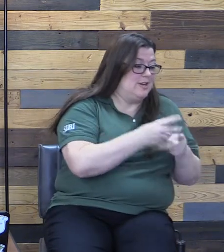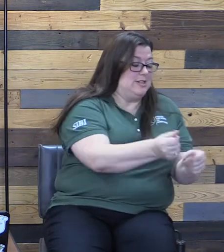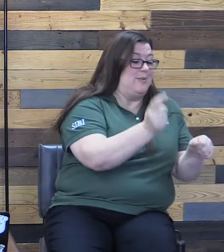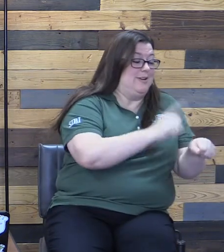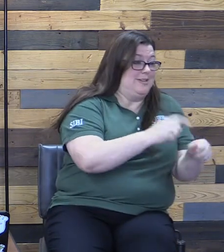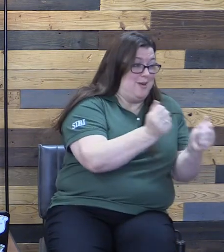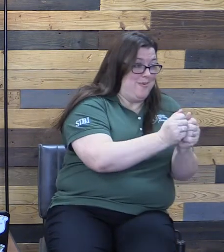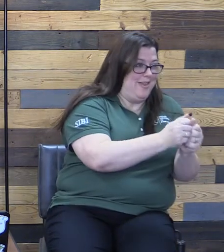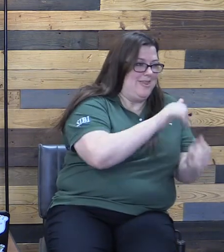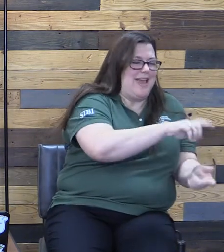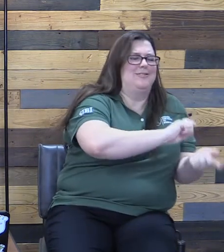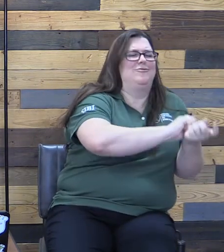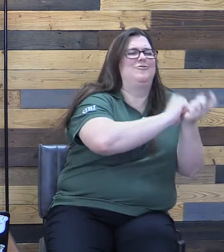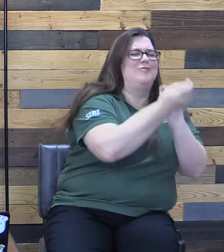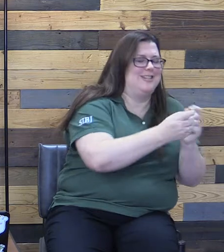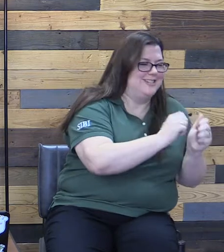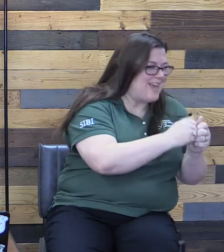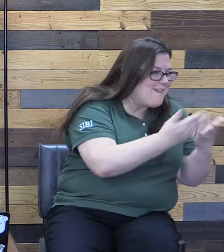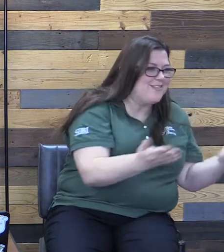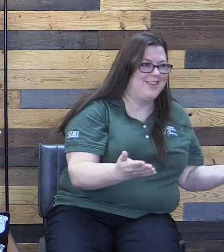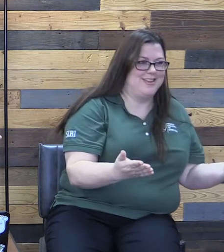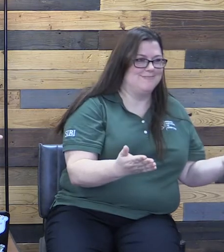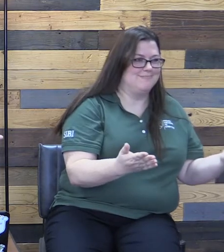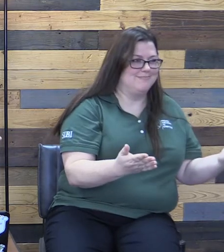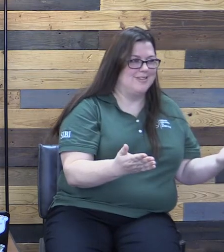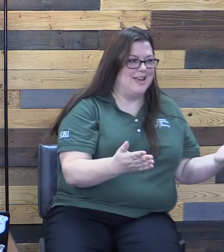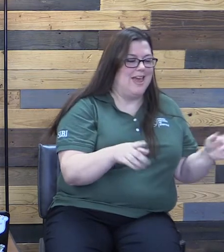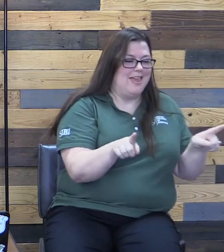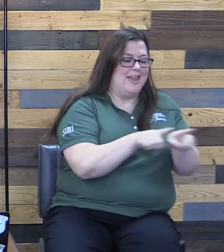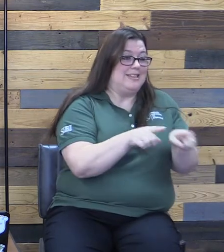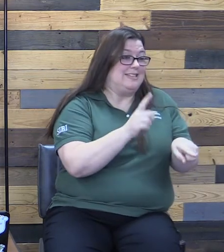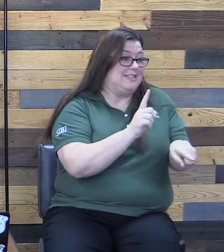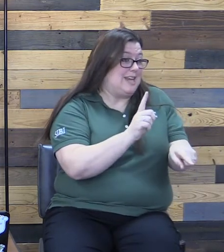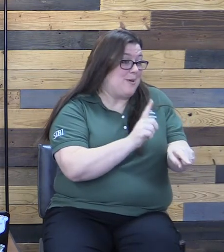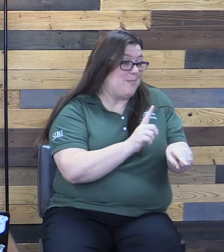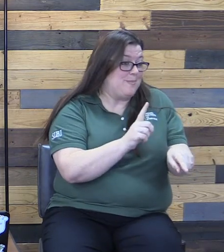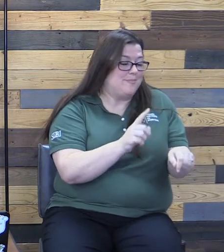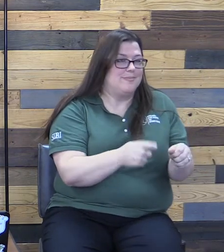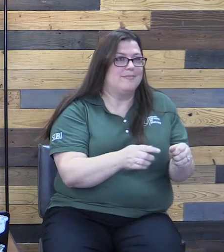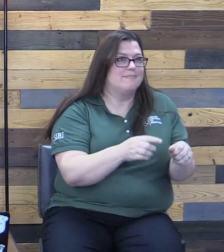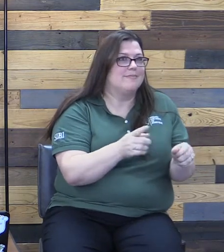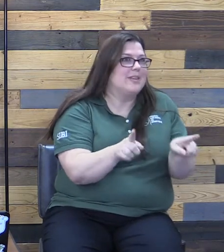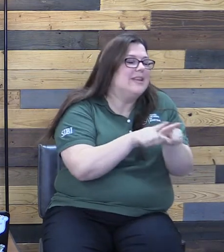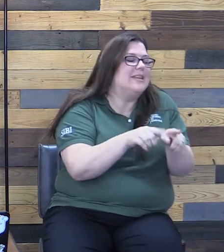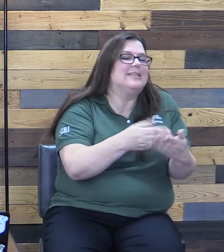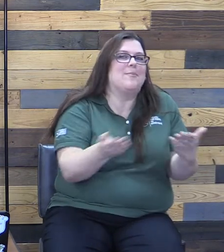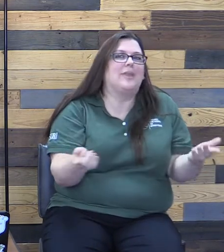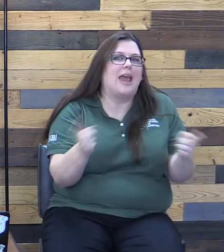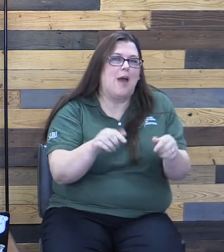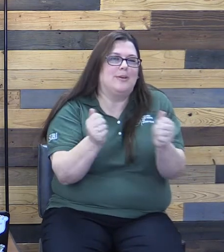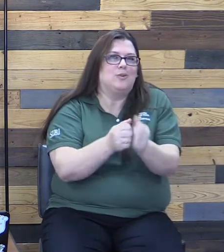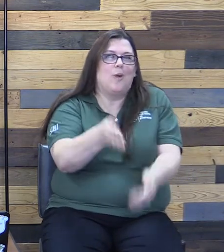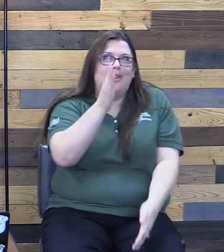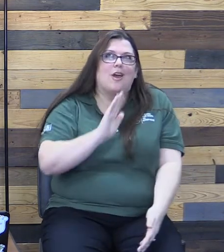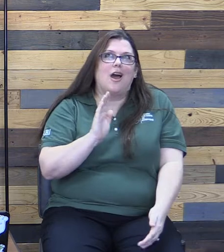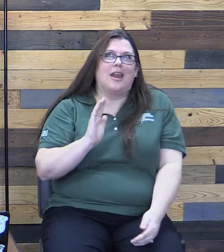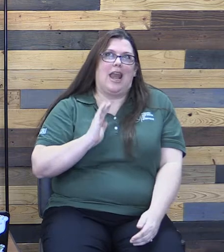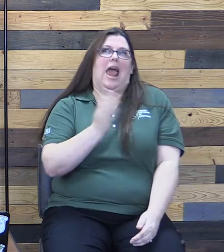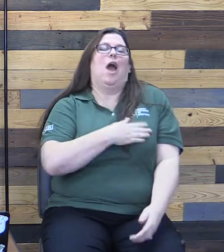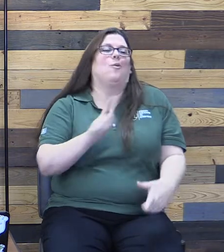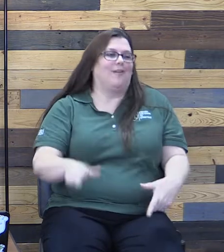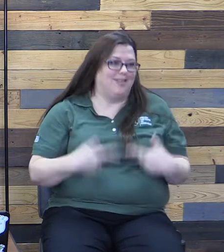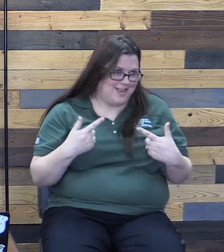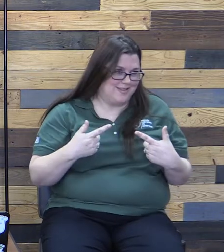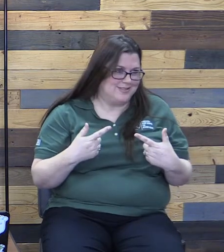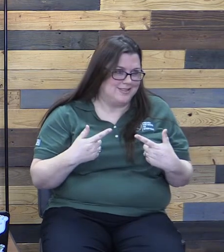everything. And so the same thing happens with God in our life. At first, it's not visible because those changes are happening on